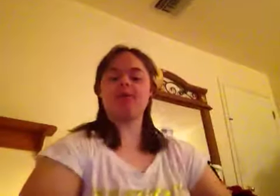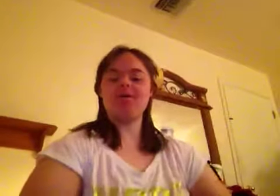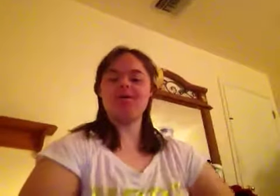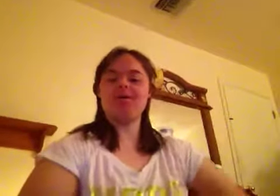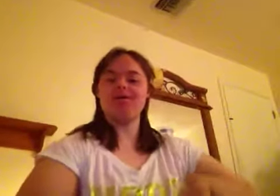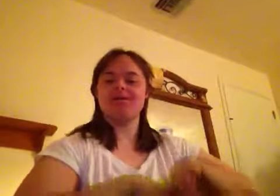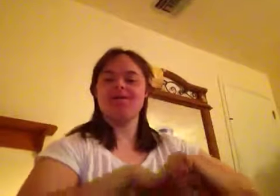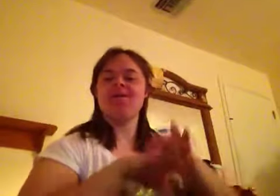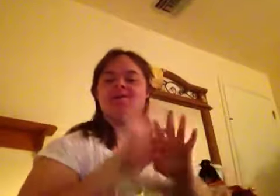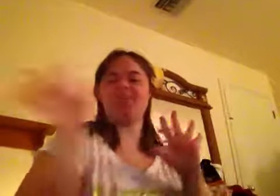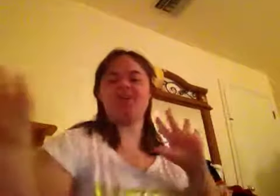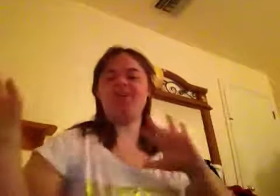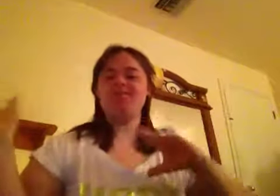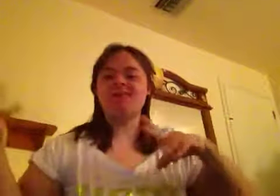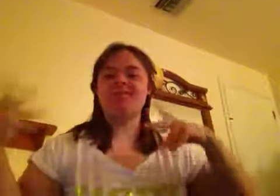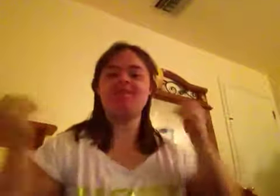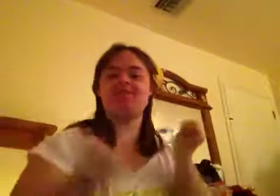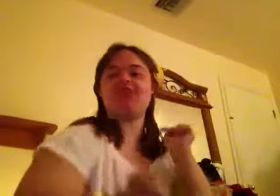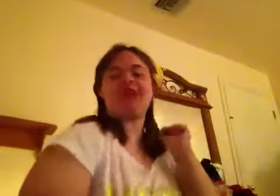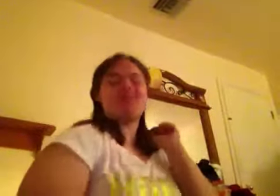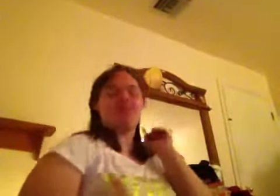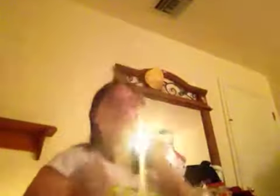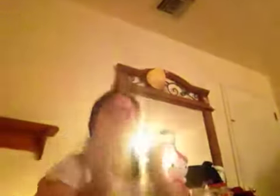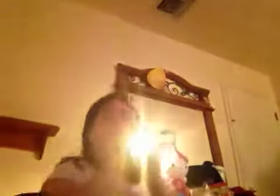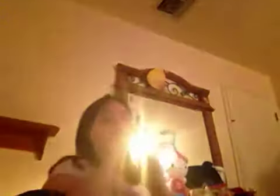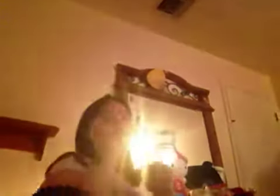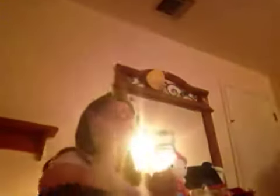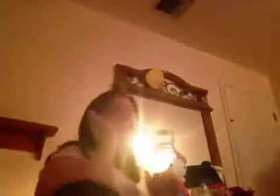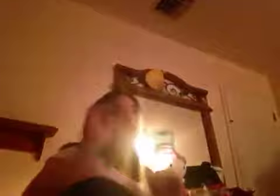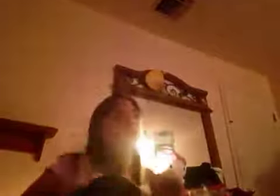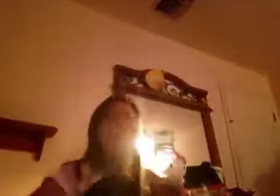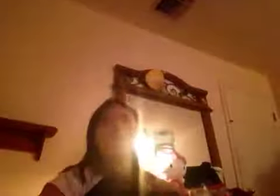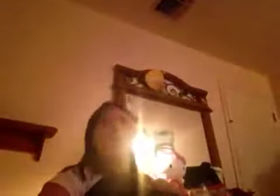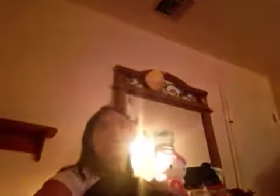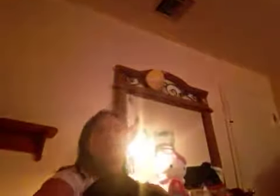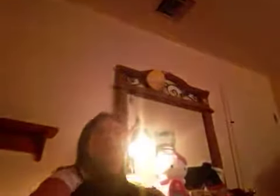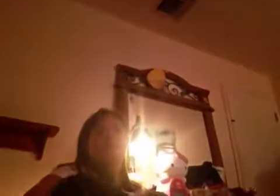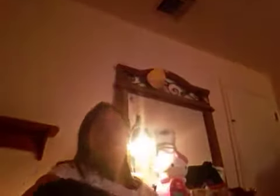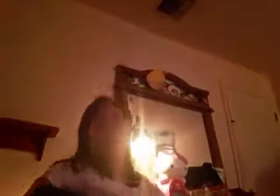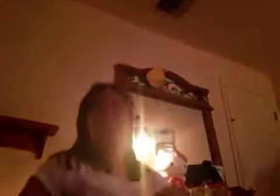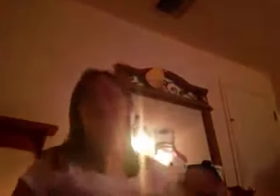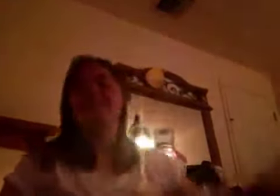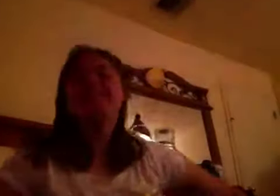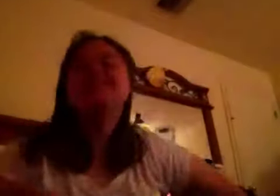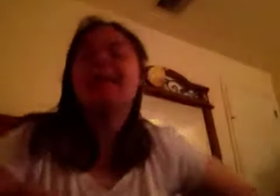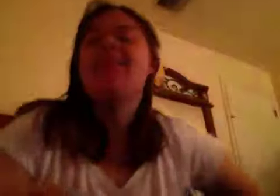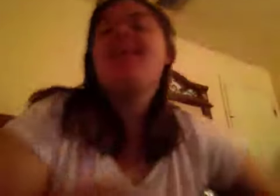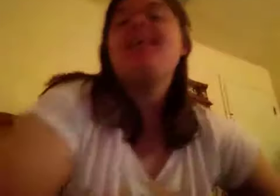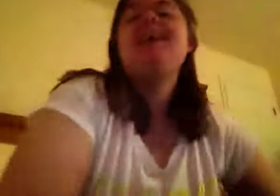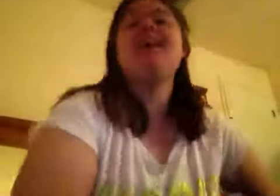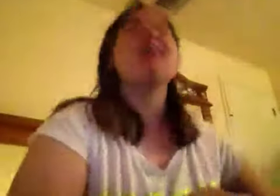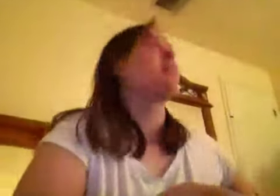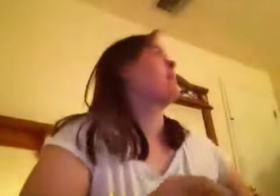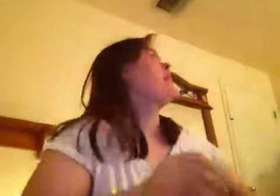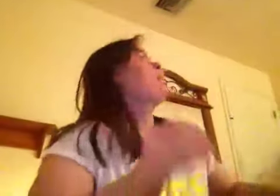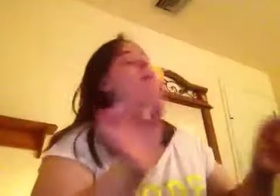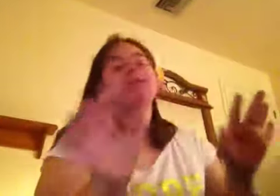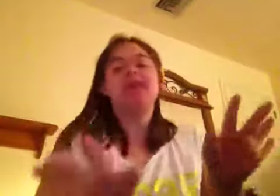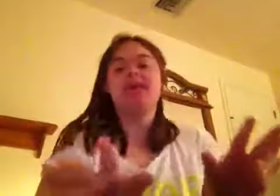on my favorite channel um let's say that he did